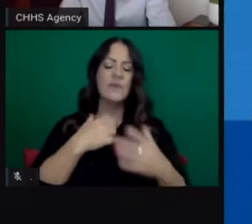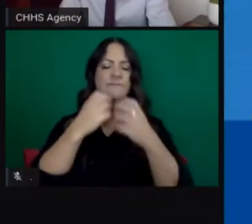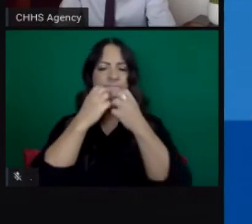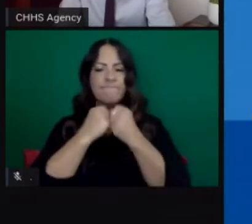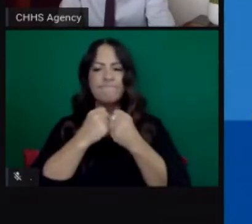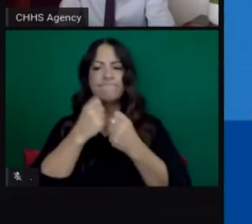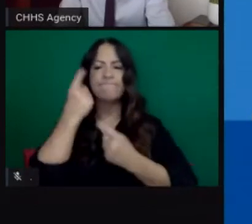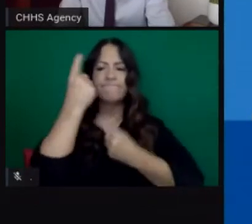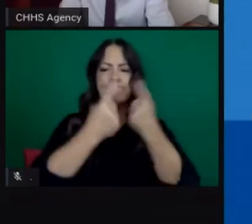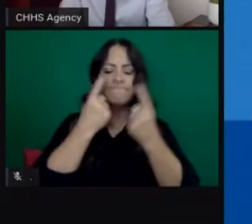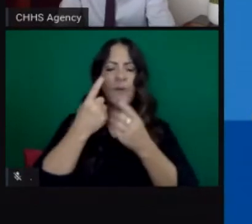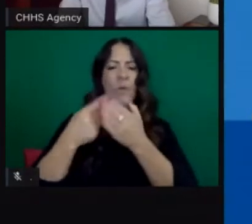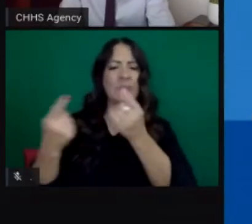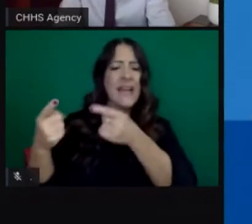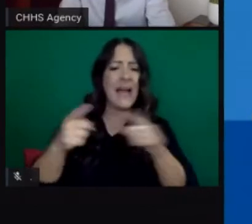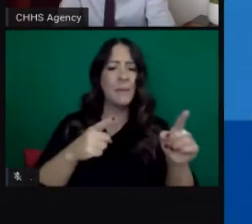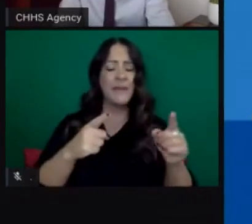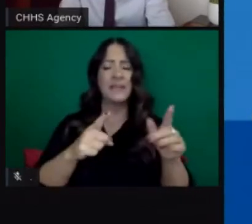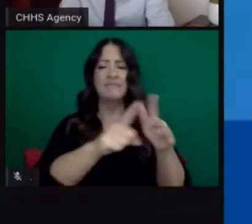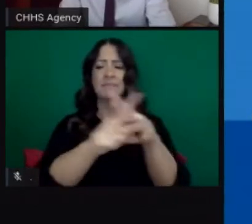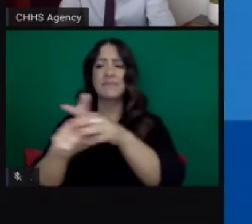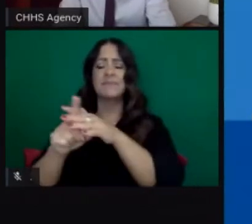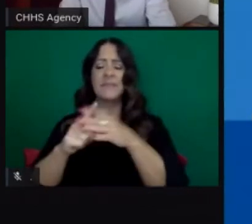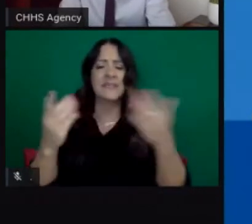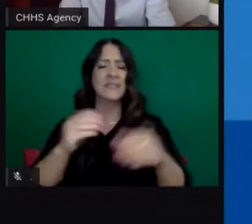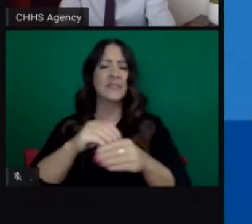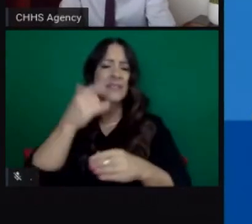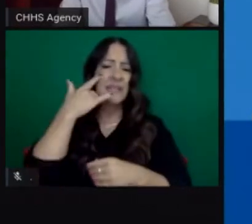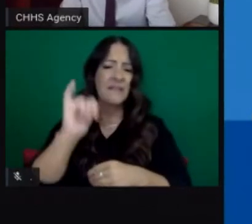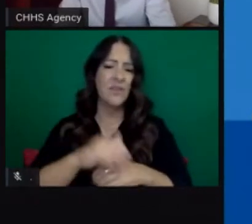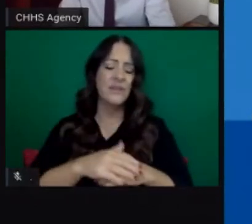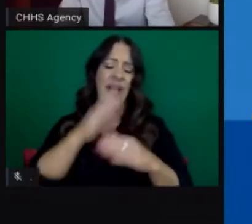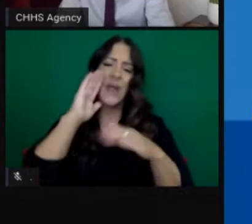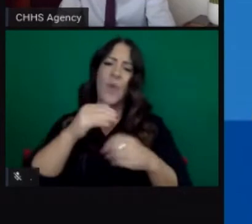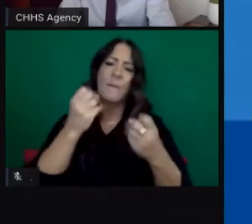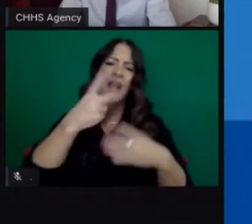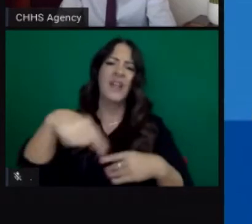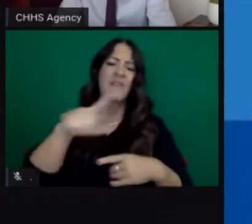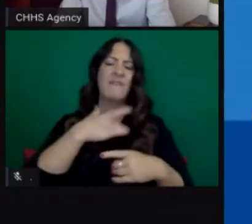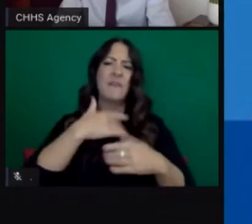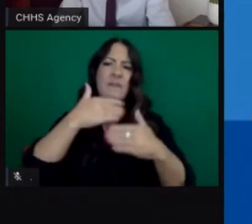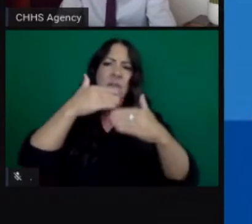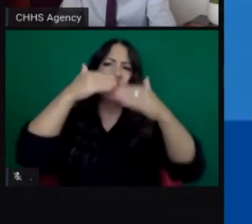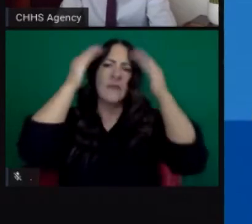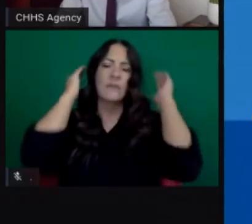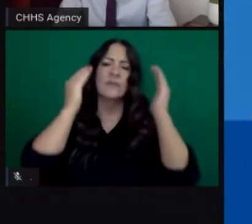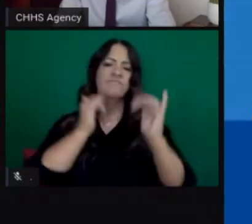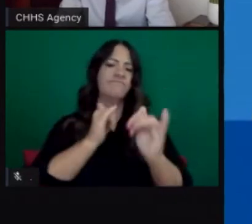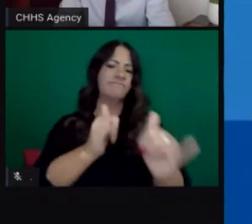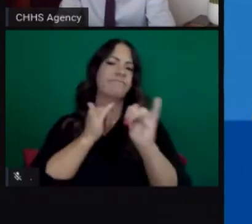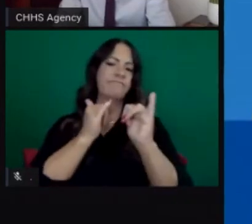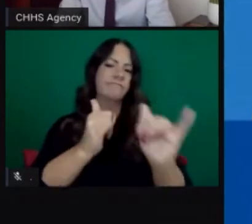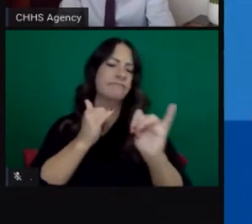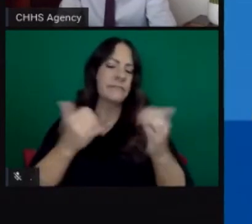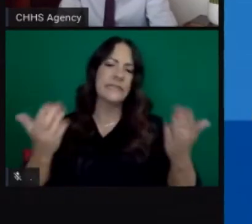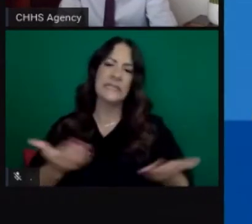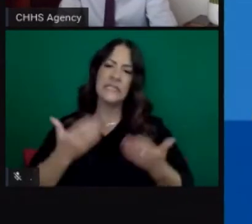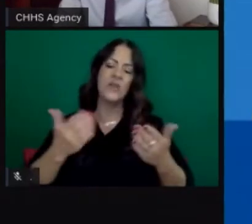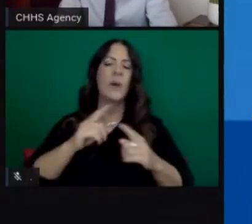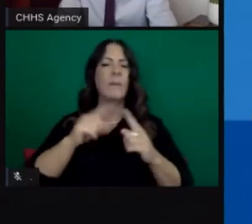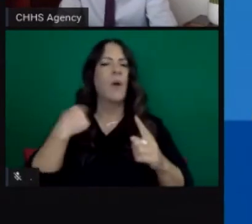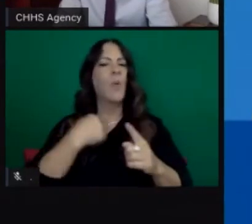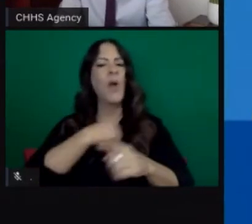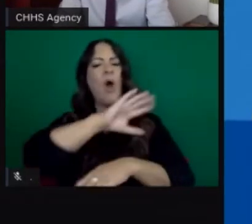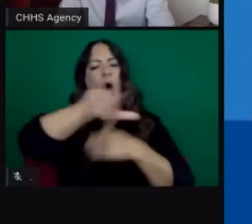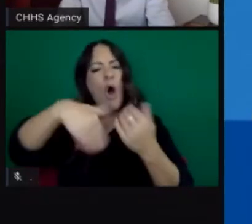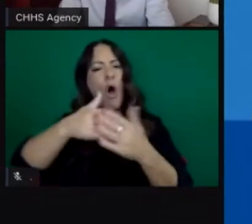things going on across our state that it takes its toll on many of you just like it does many of us at the state and that we're in this together